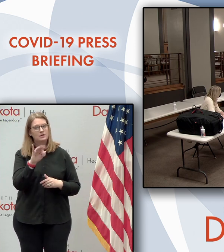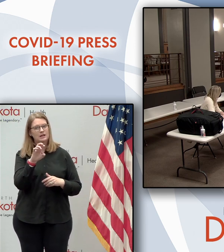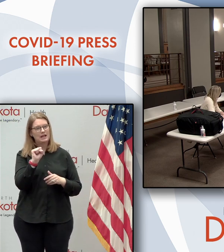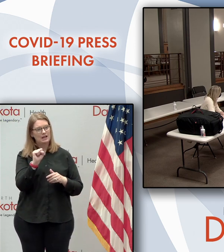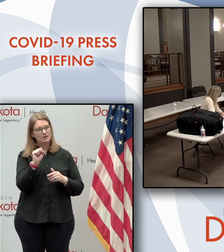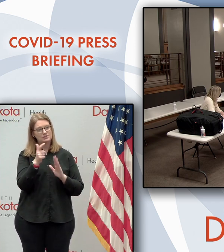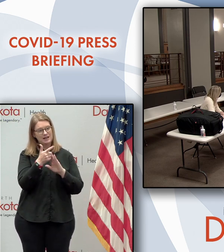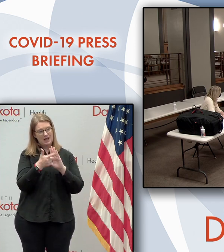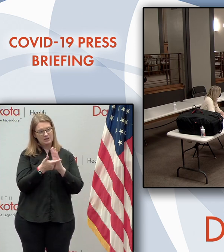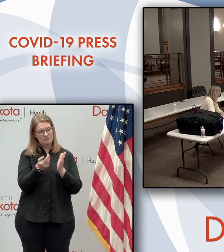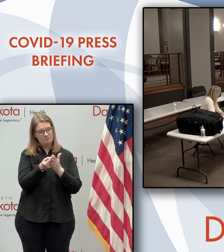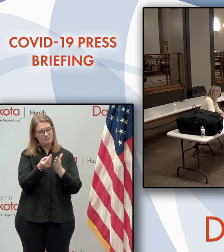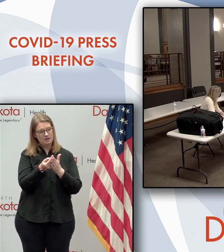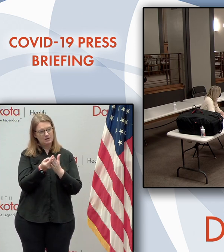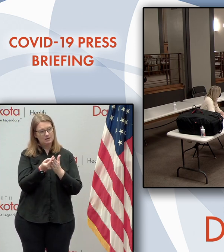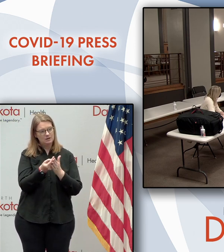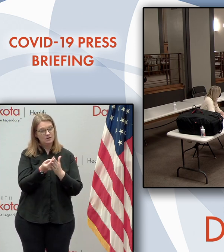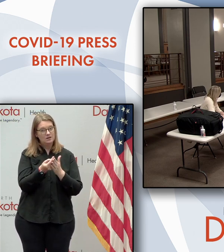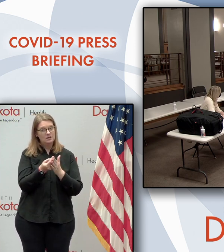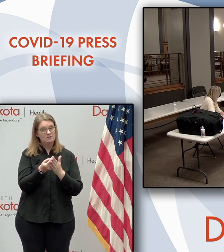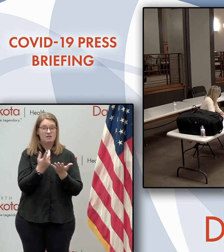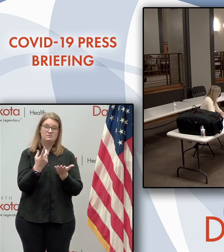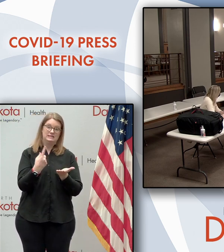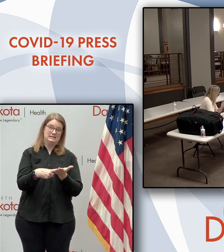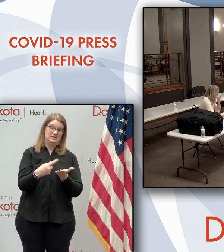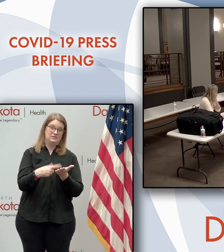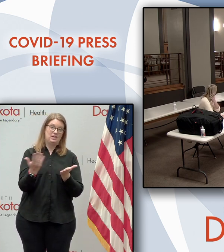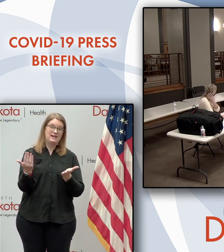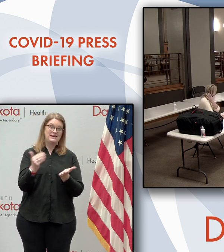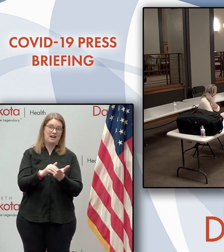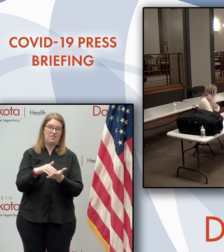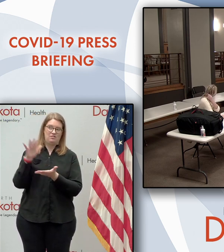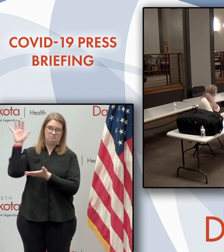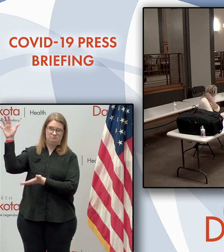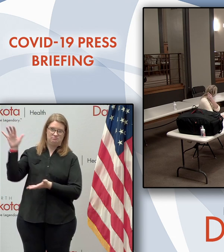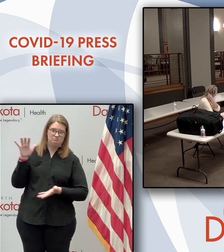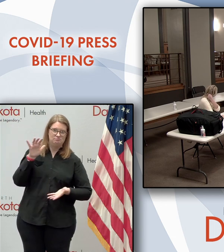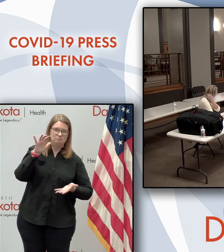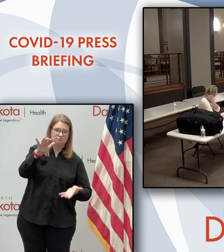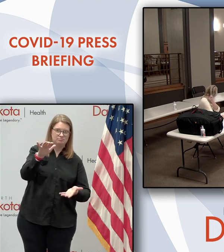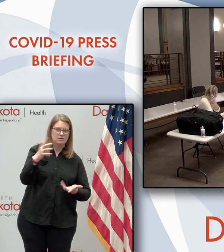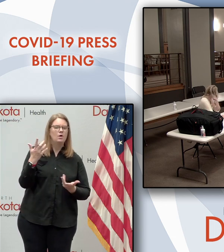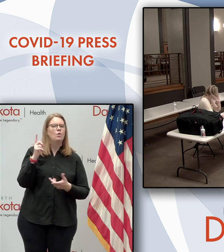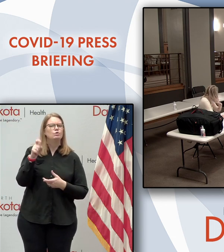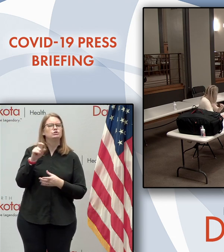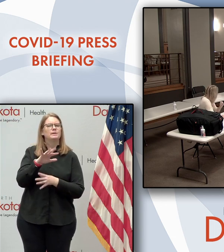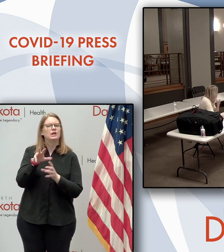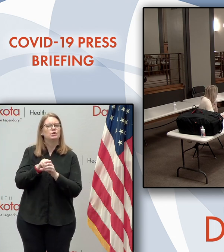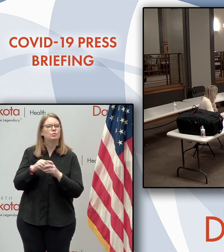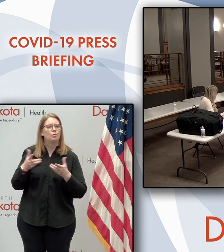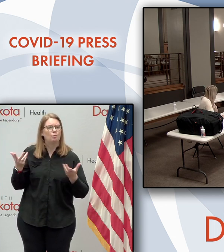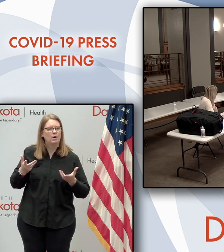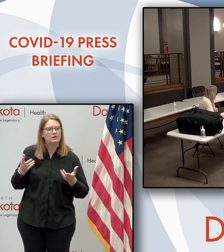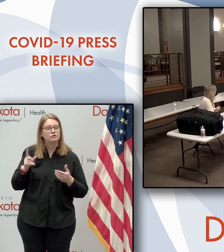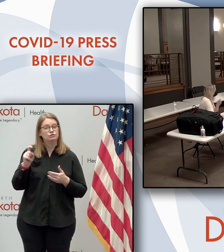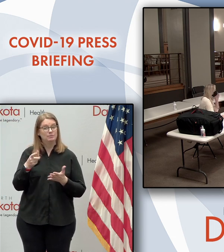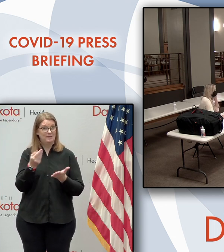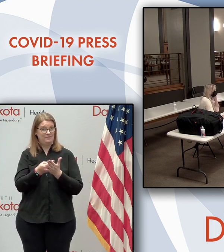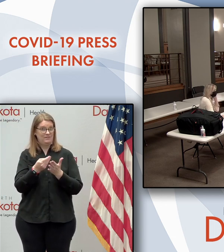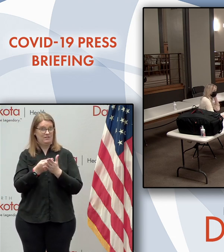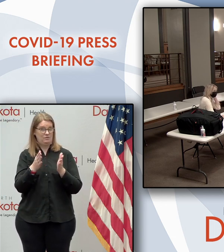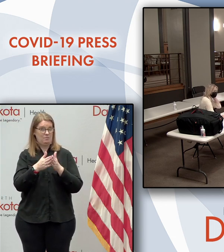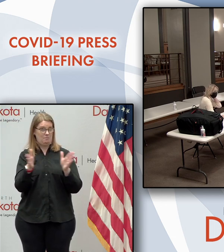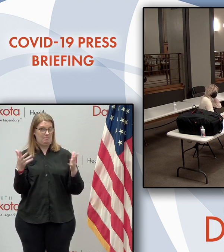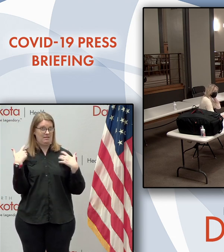there's again talk of another stimulus package. What needs to be in that stimulus package and should funding for public health